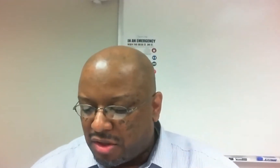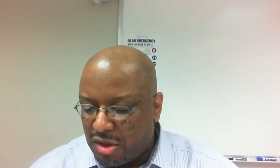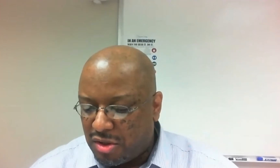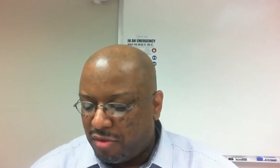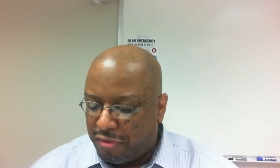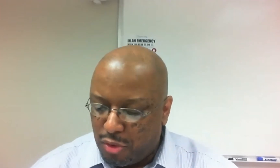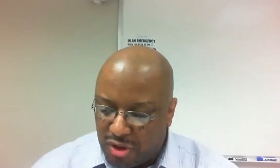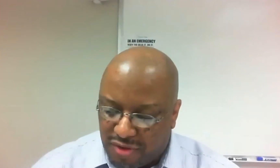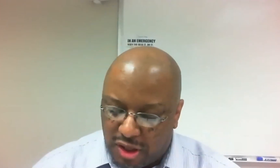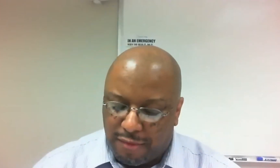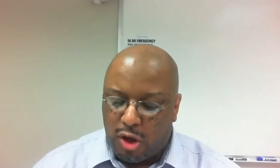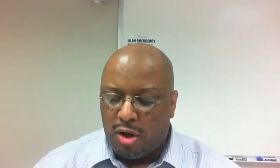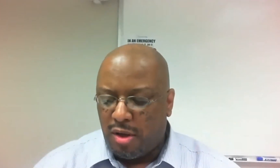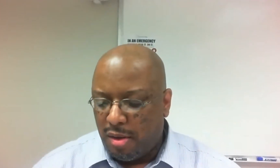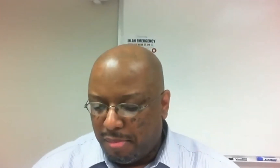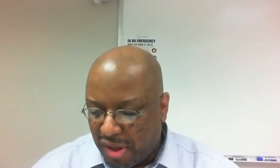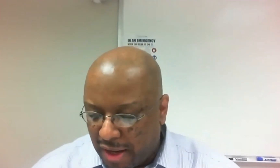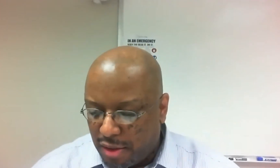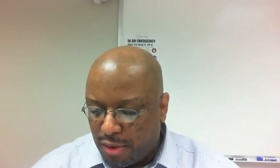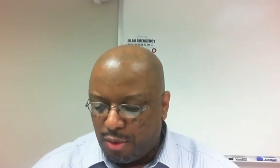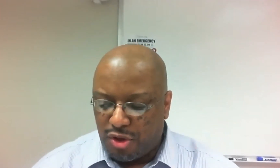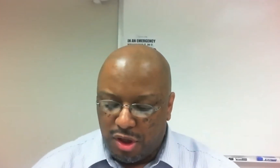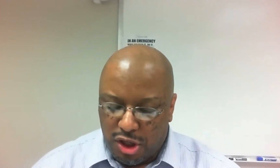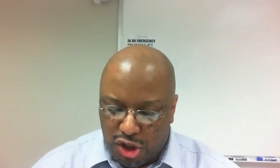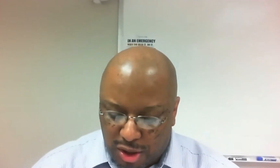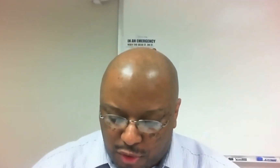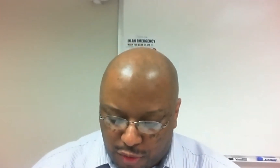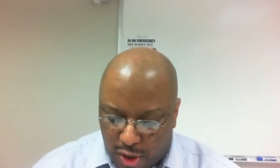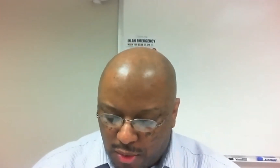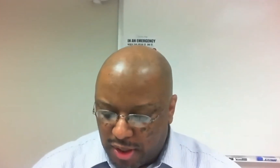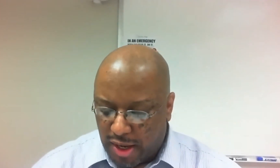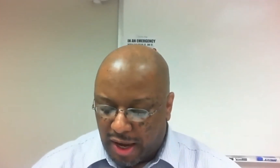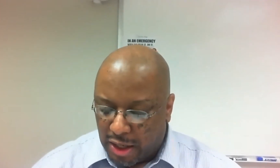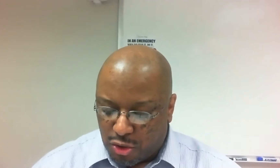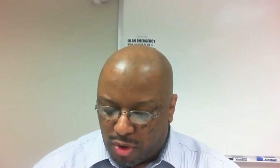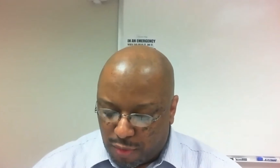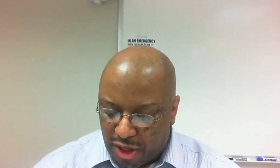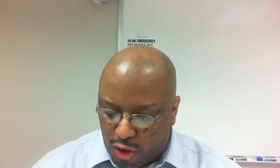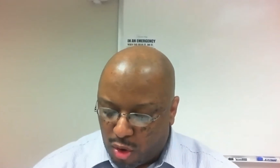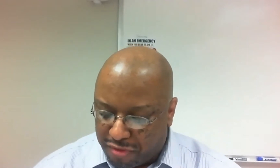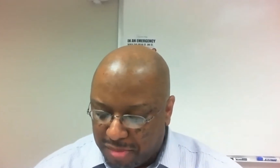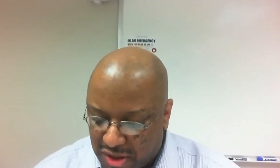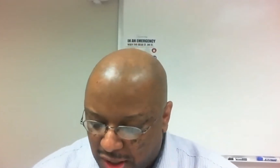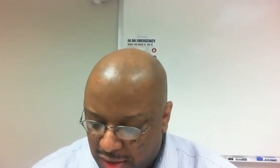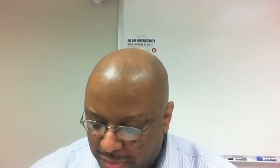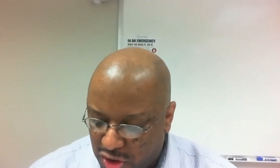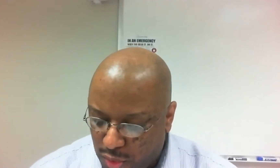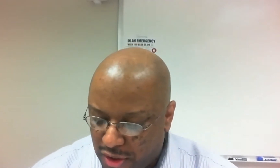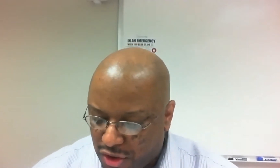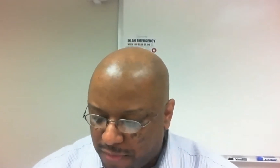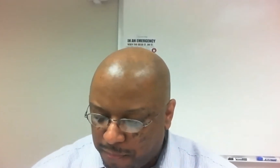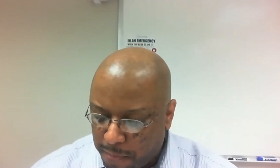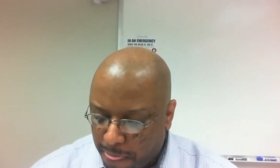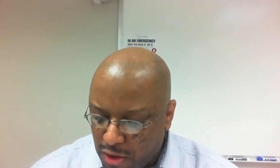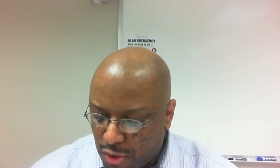and practices, fugitive slave law, black codes, Jim Crow. And I just want to read a quote from a study from a